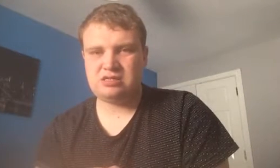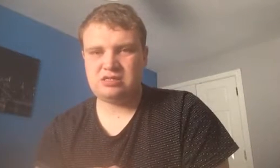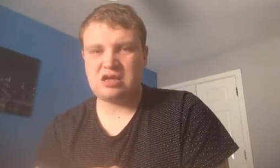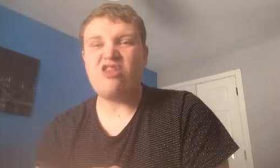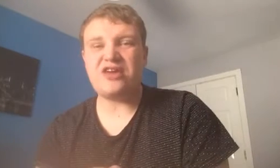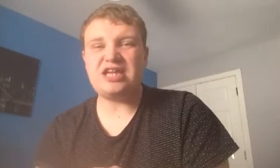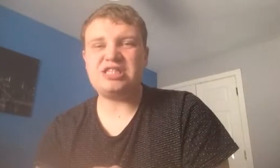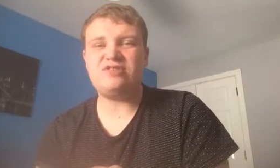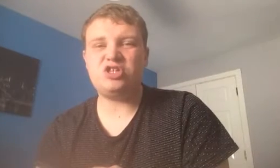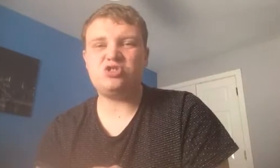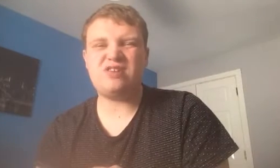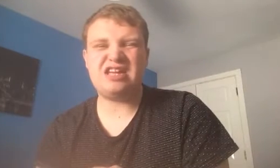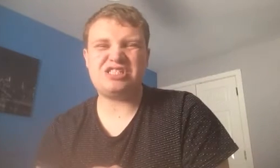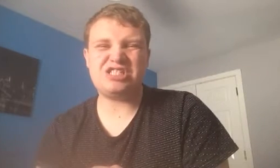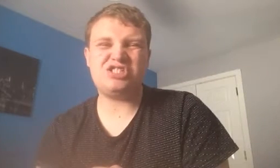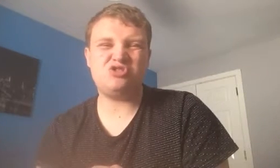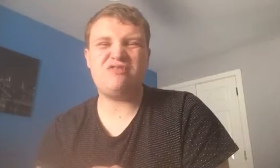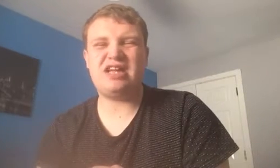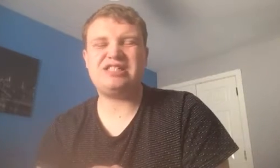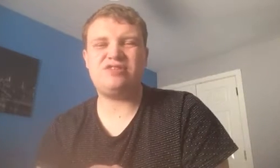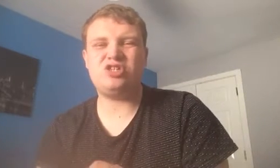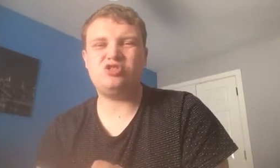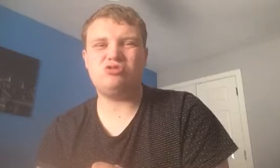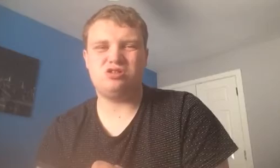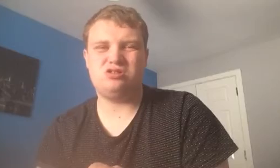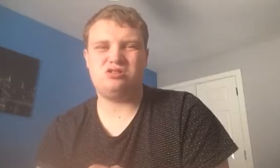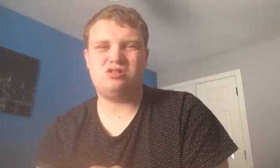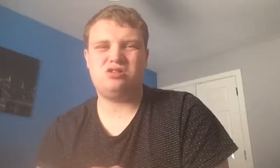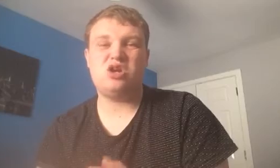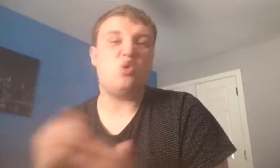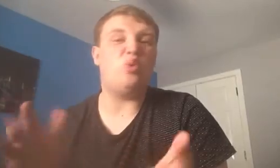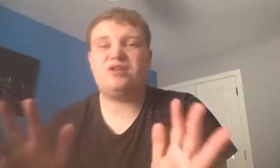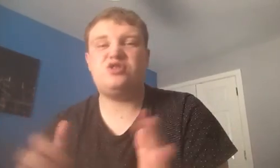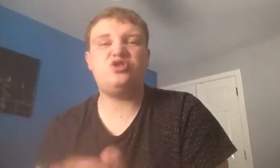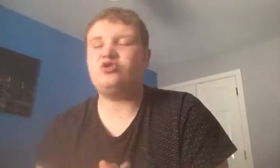37 years old, 36 years old, 37 years old, one of the two.